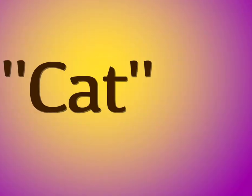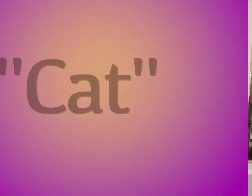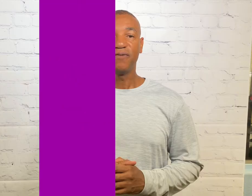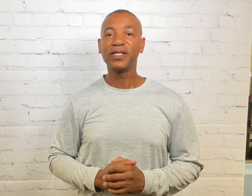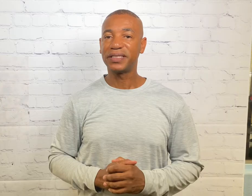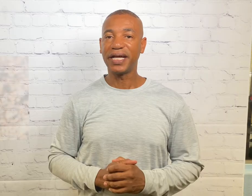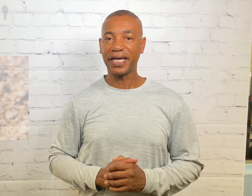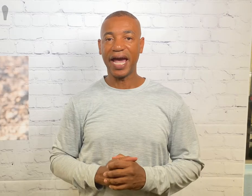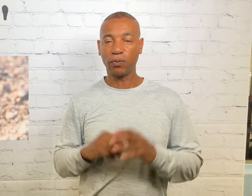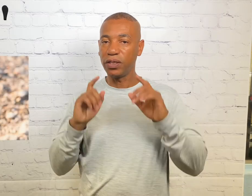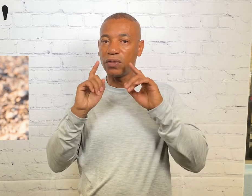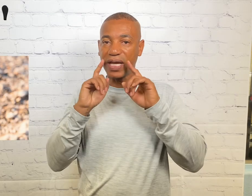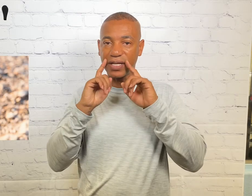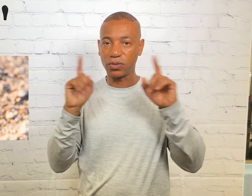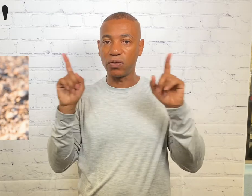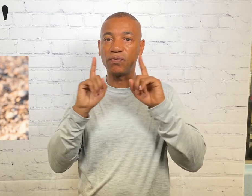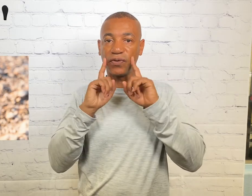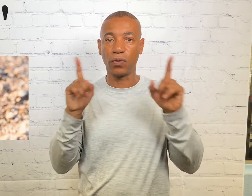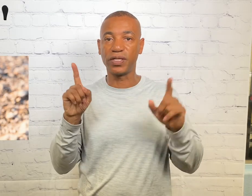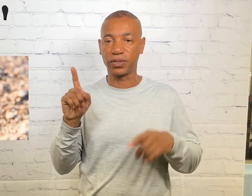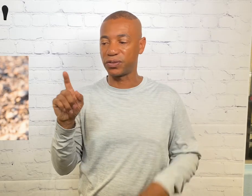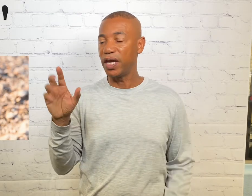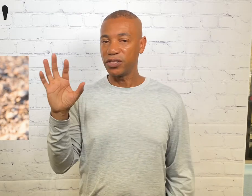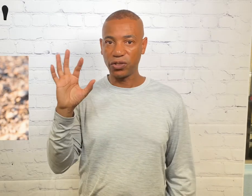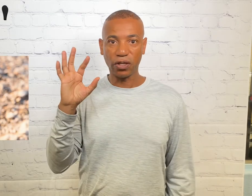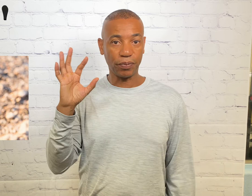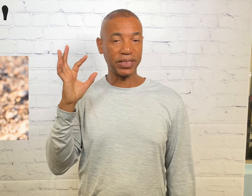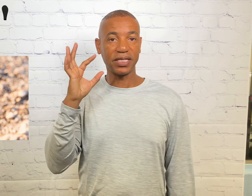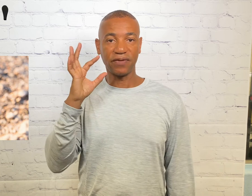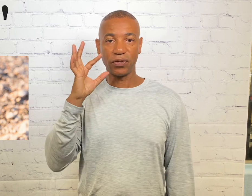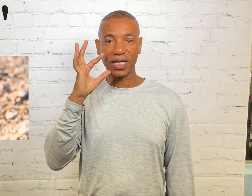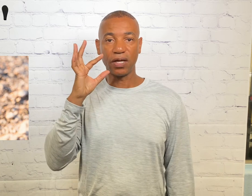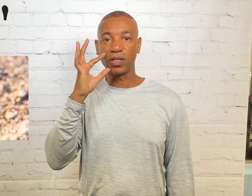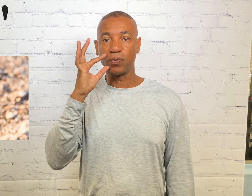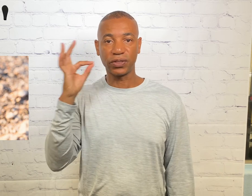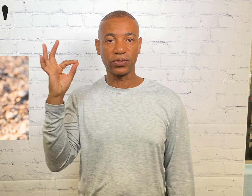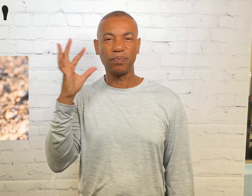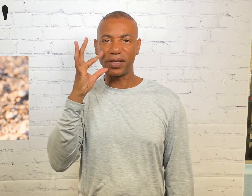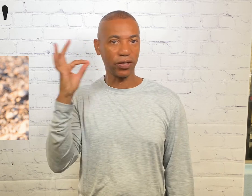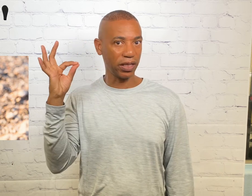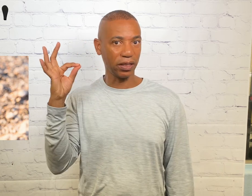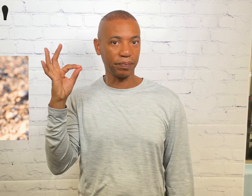For the sign cat we know cats are known for their whiskers so you're going to pretend as if you're taking one of the whiskers and pulling on it a little bit.